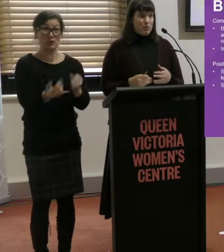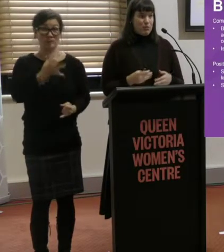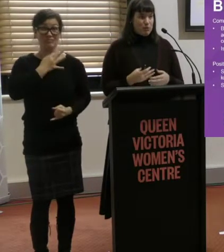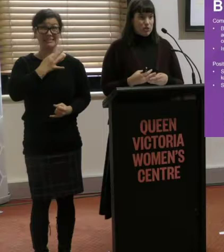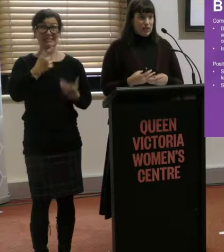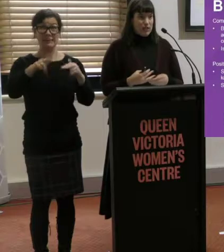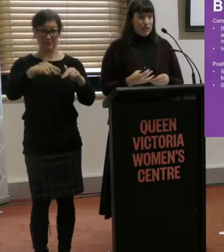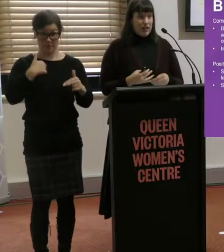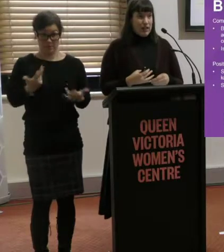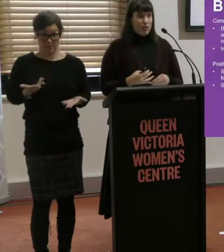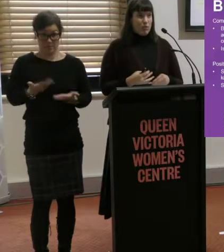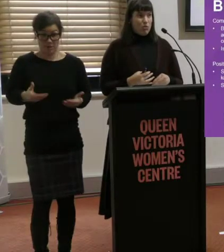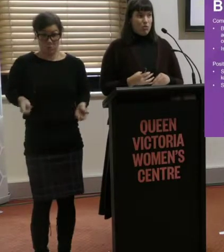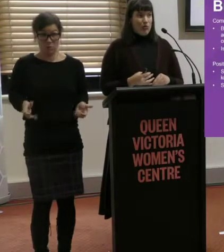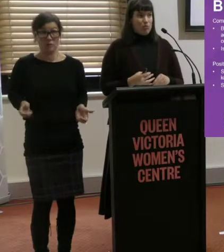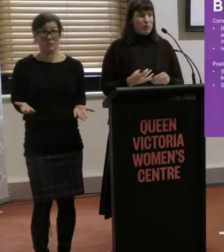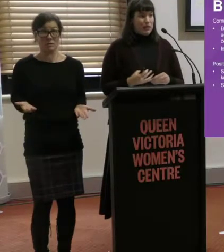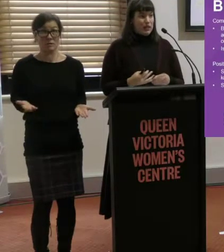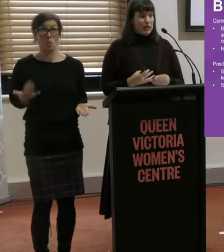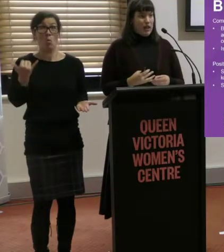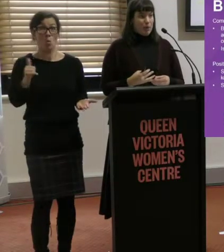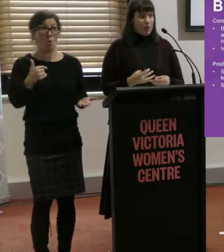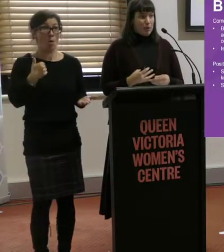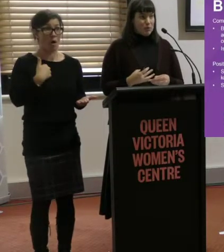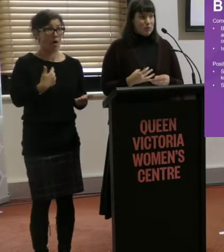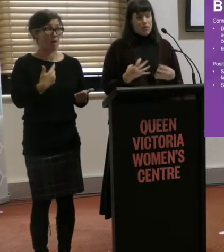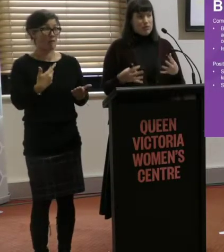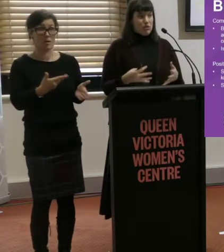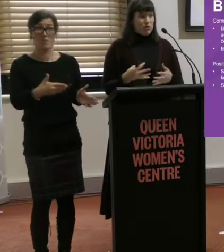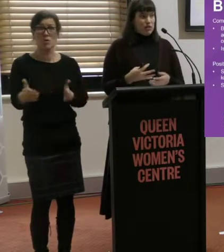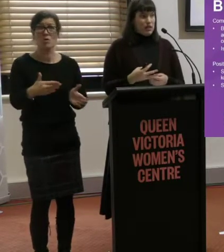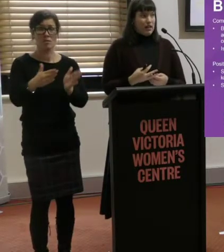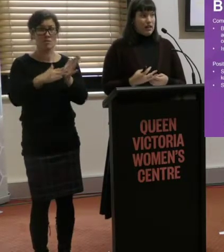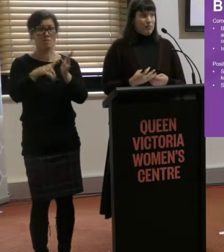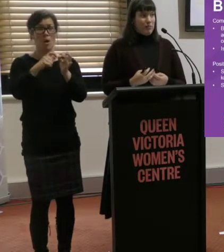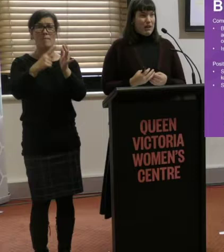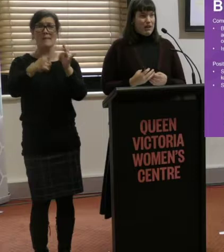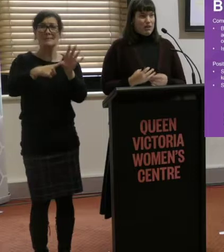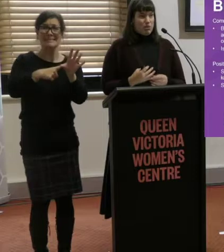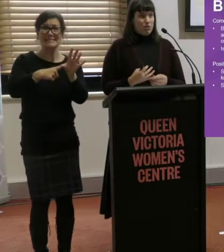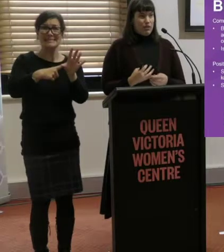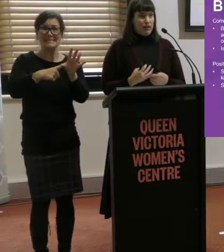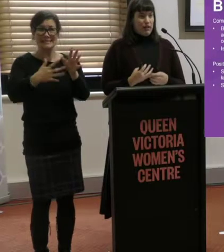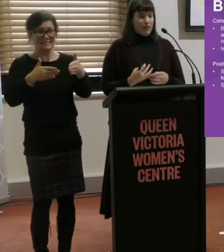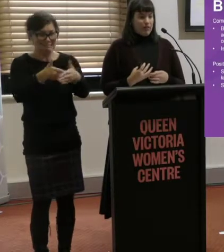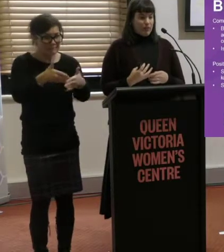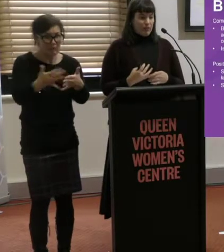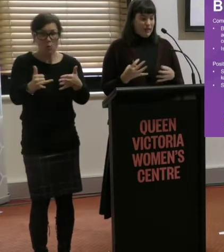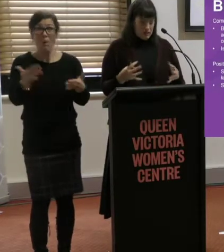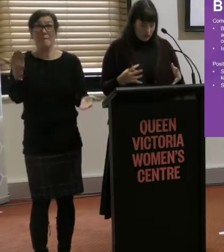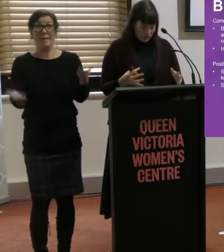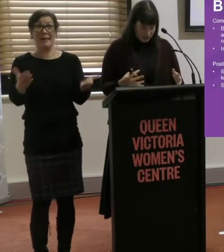example, in a wheelchair or you have mobility problems or struggles, balance or...